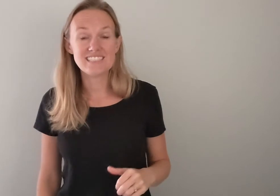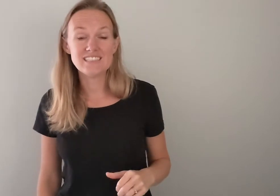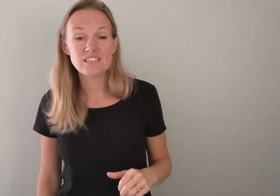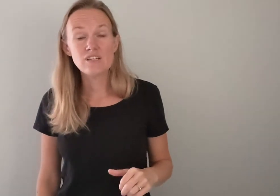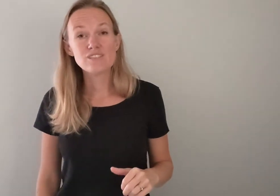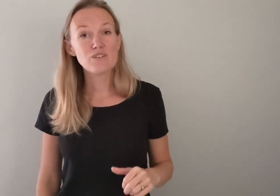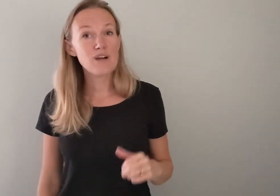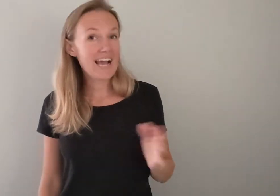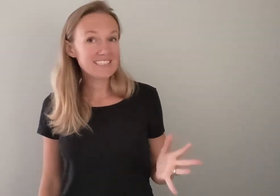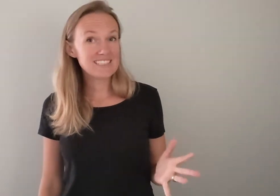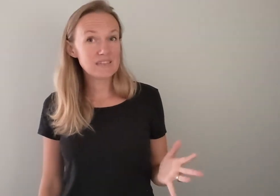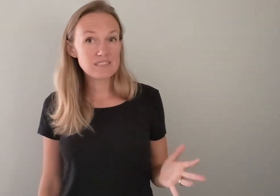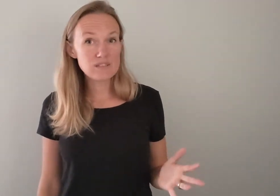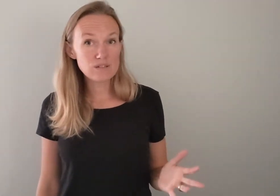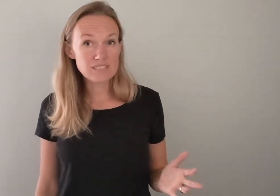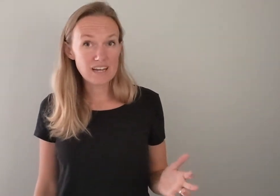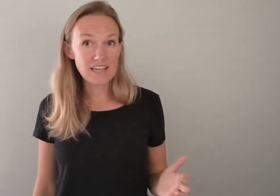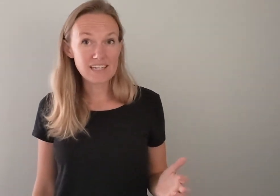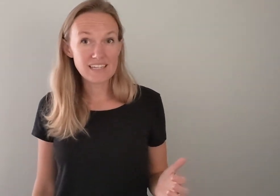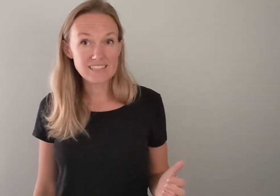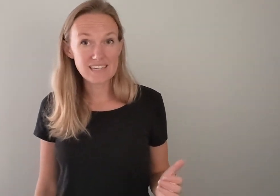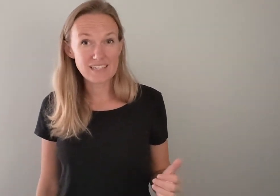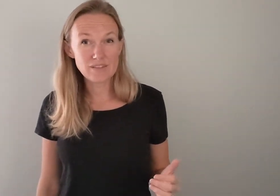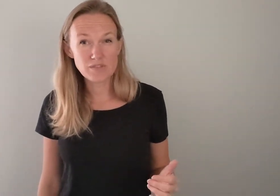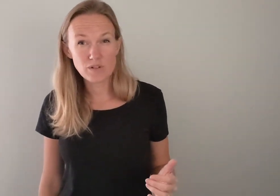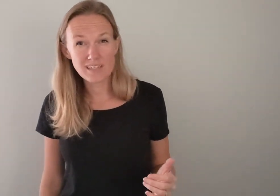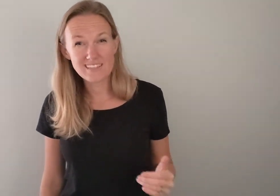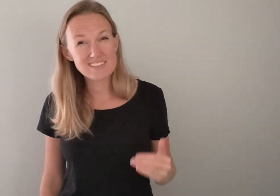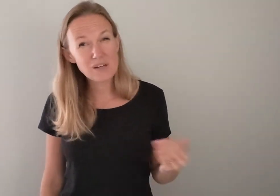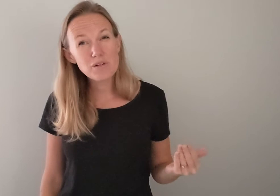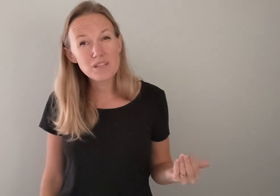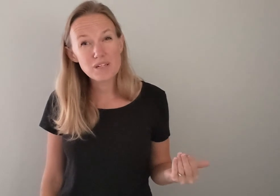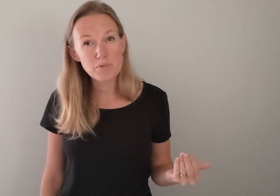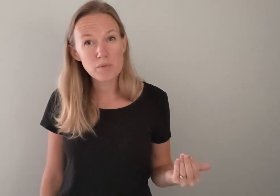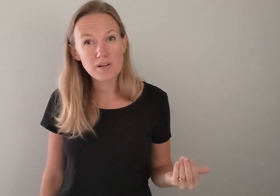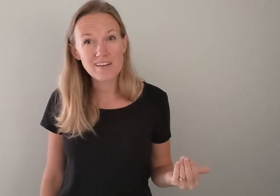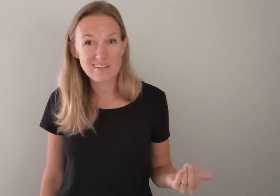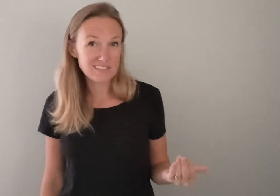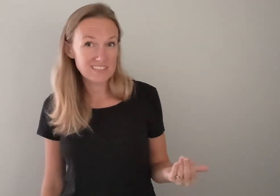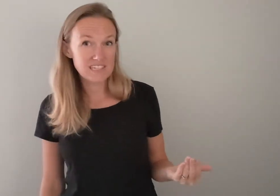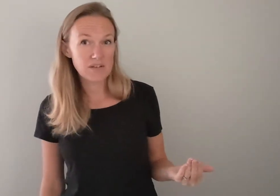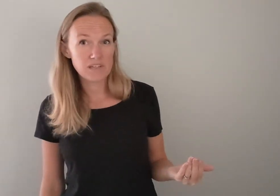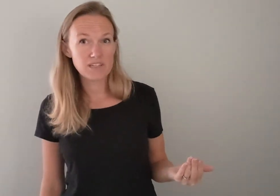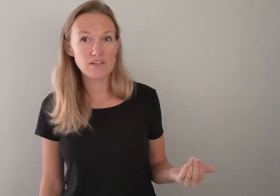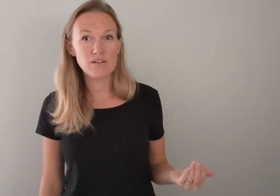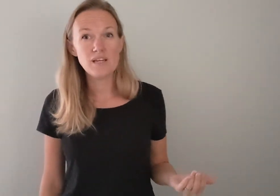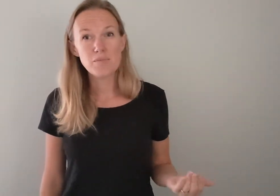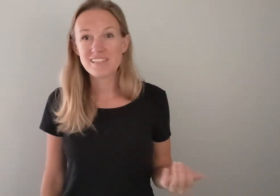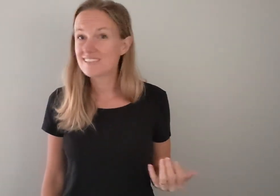so ashes there is no sign in sign language for and there's not really an appropriate alternate sign we can do because it's